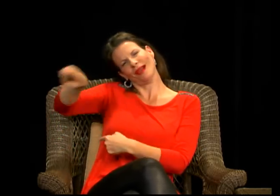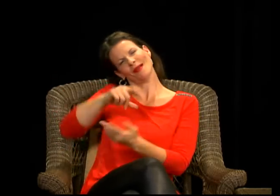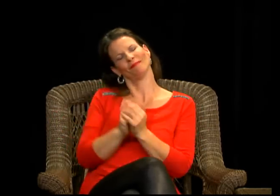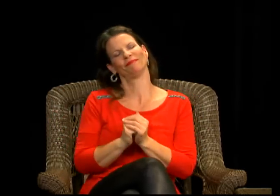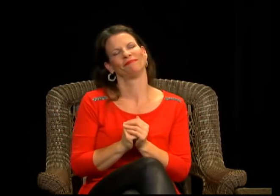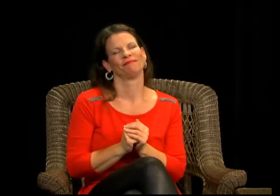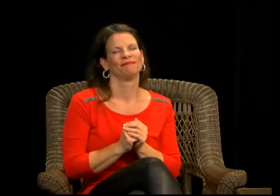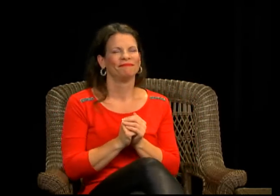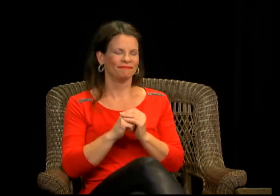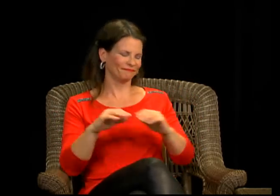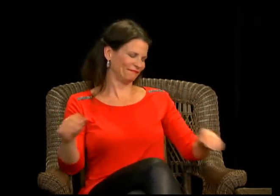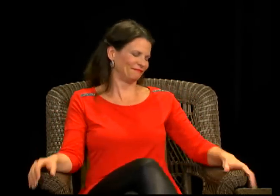give back to them.